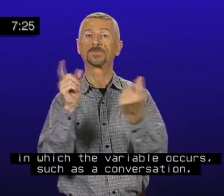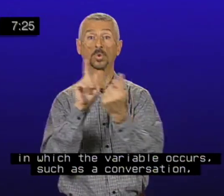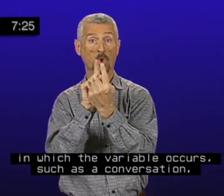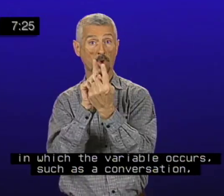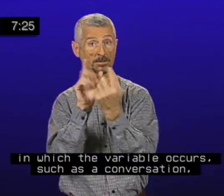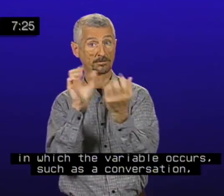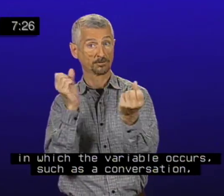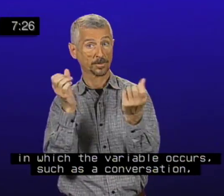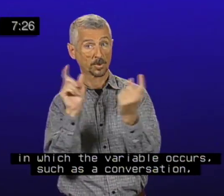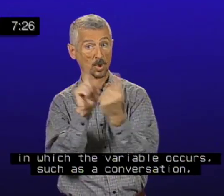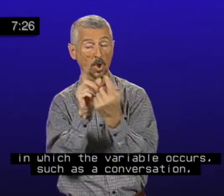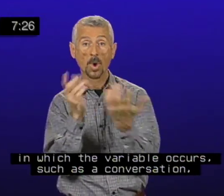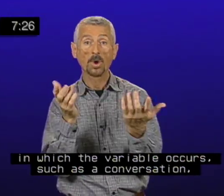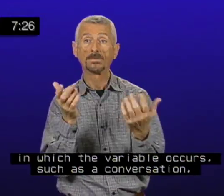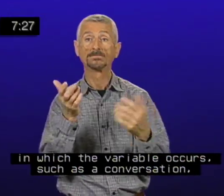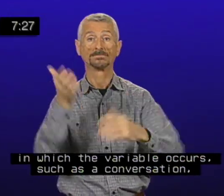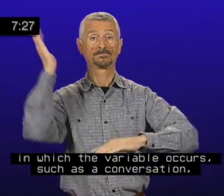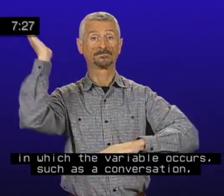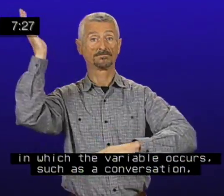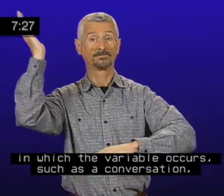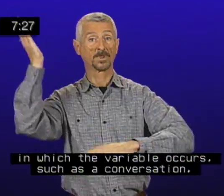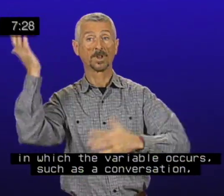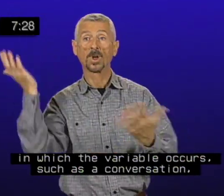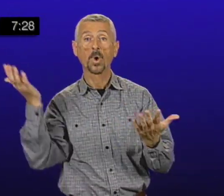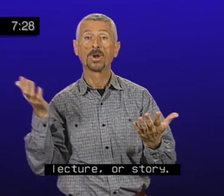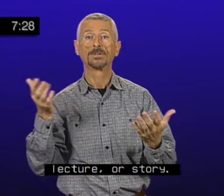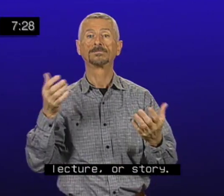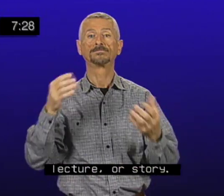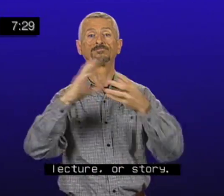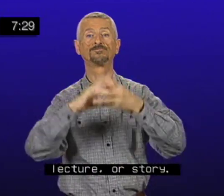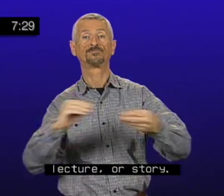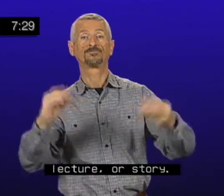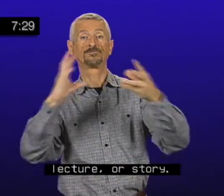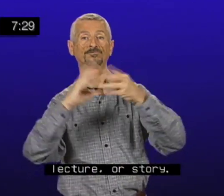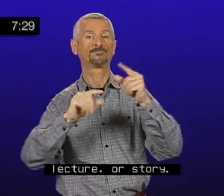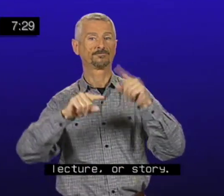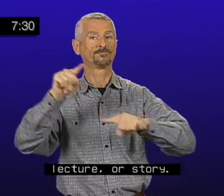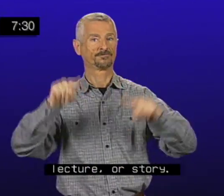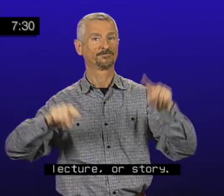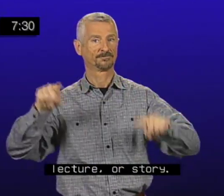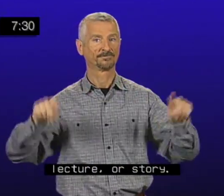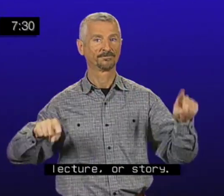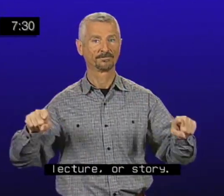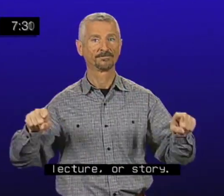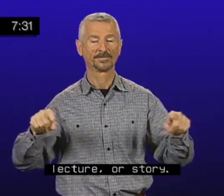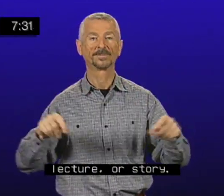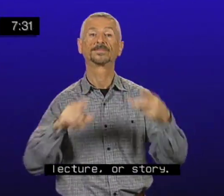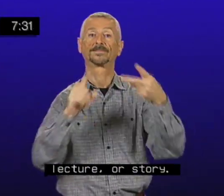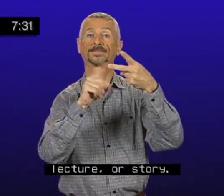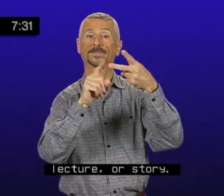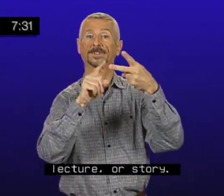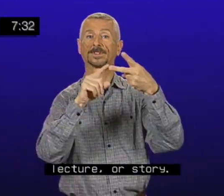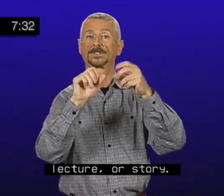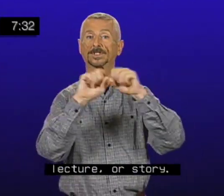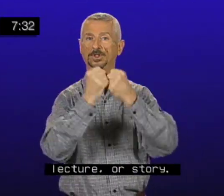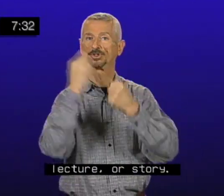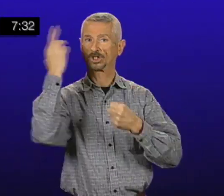variable occurs, such as a conversation, lecture, or story. Social constraints